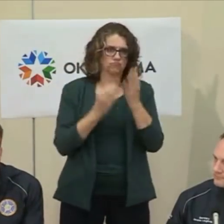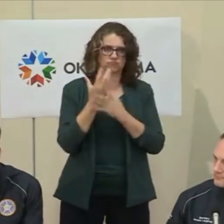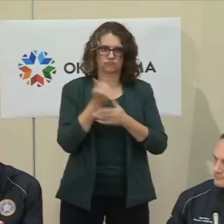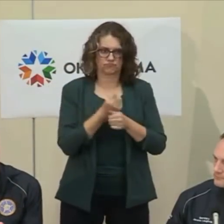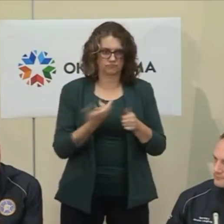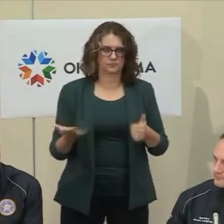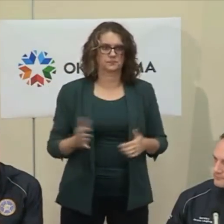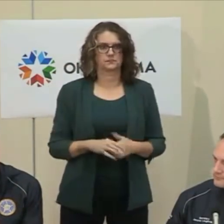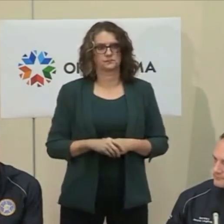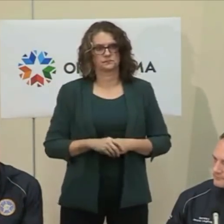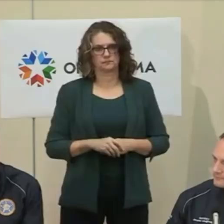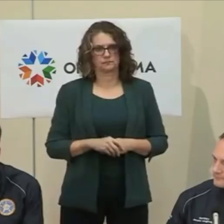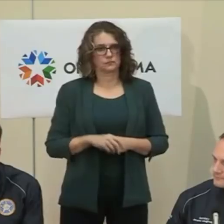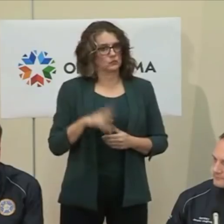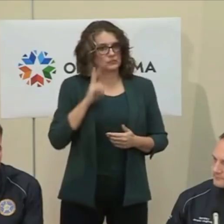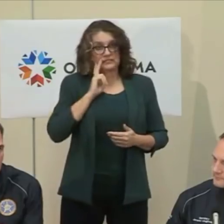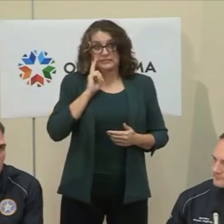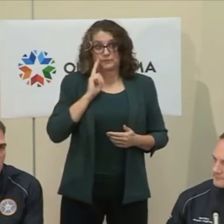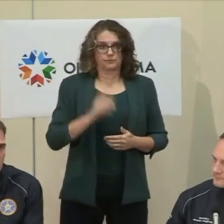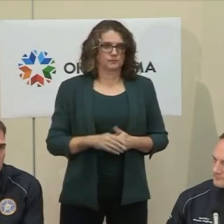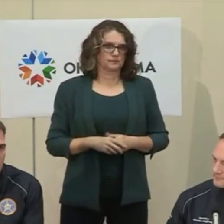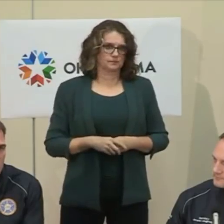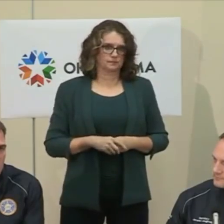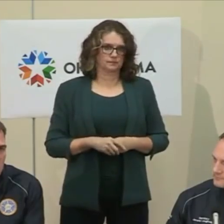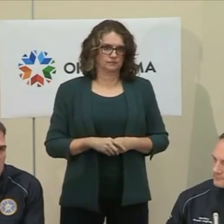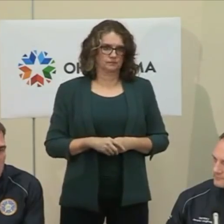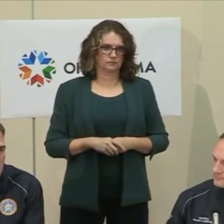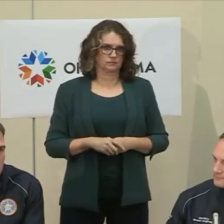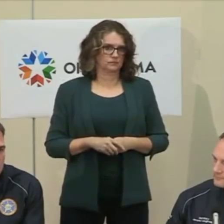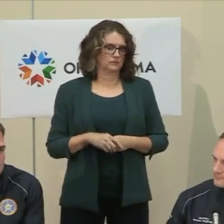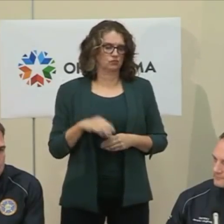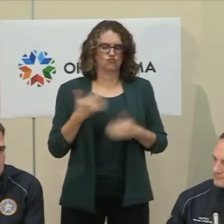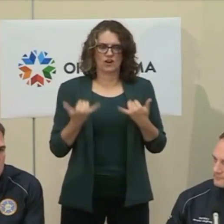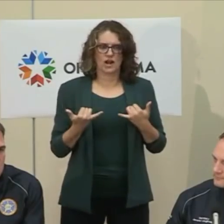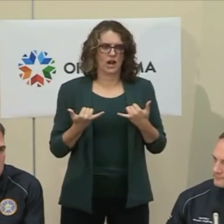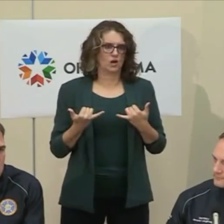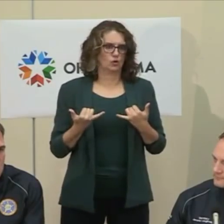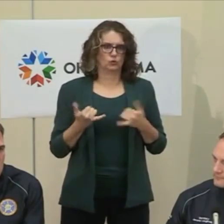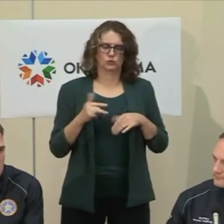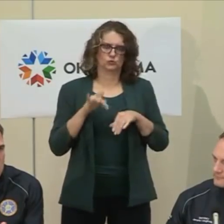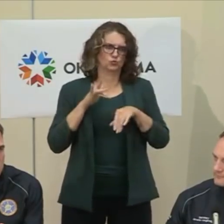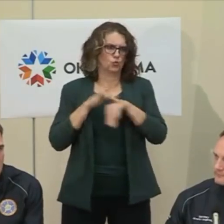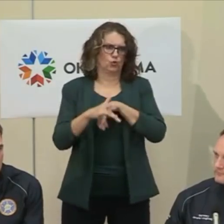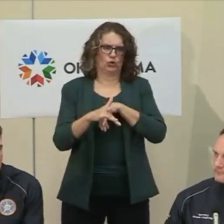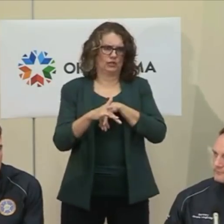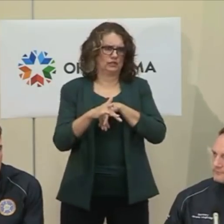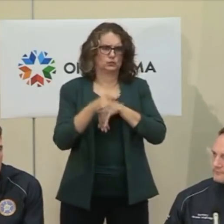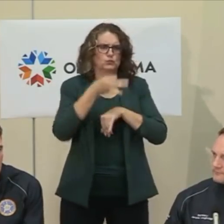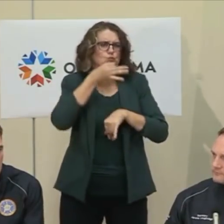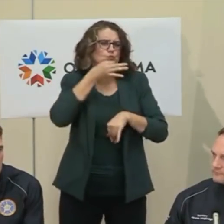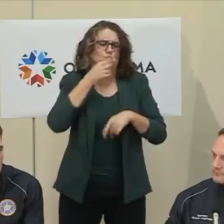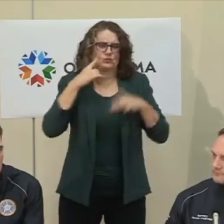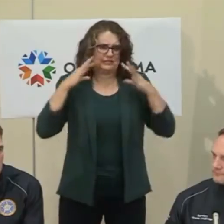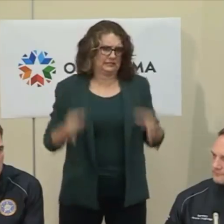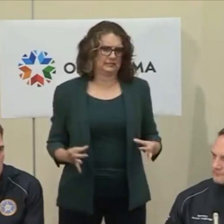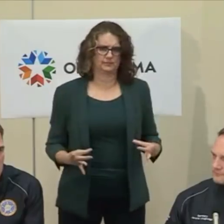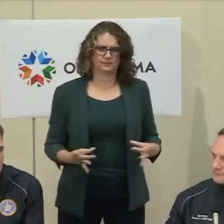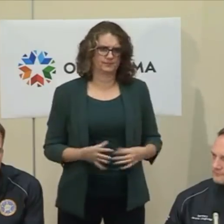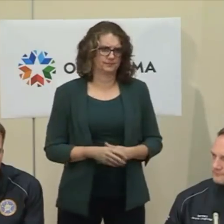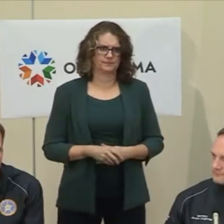we'll take that as it comes. This is early, early on in this cycle. And,